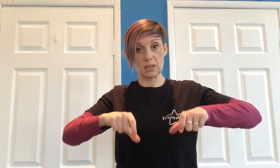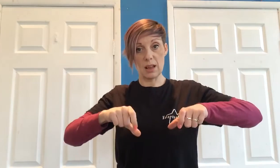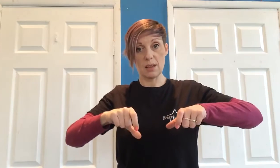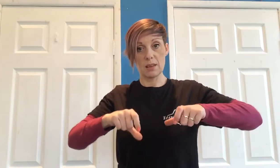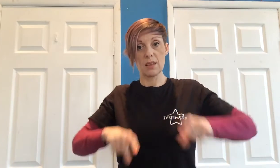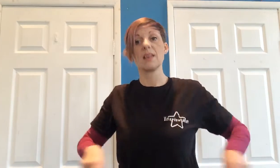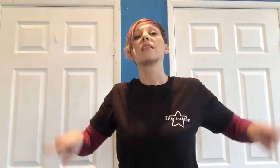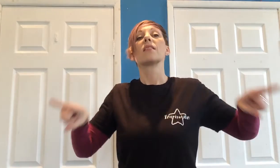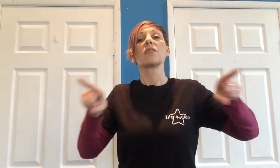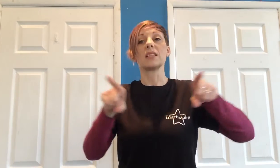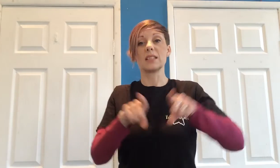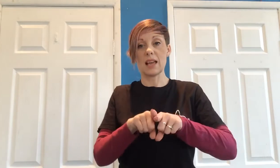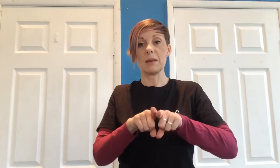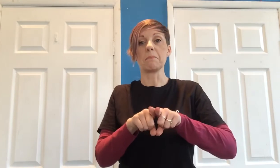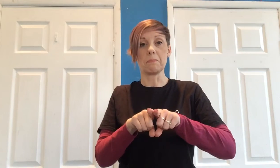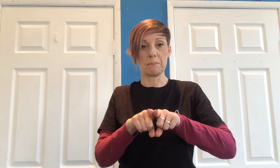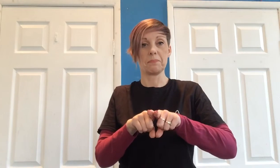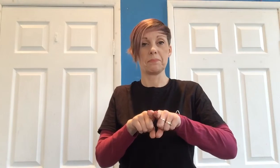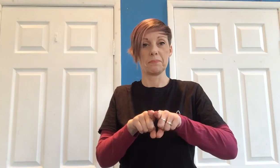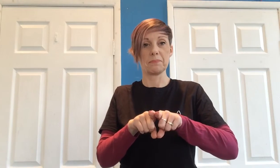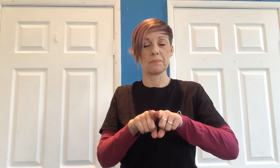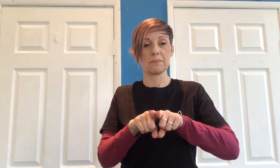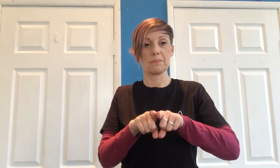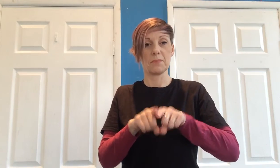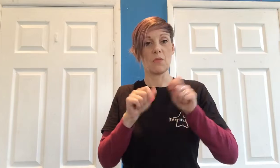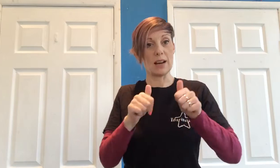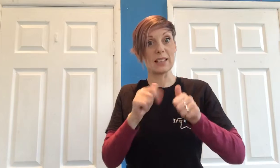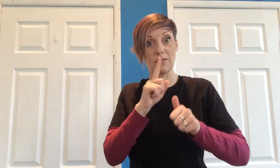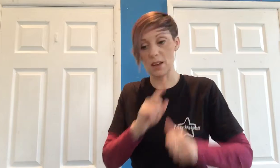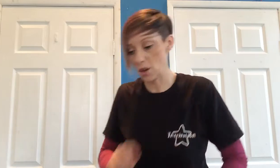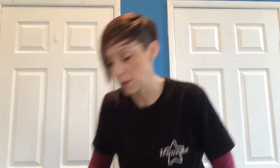I'll stay, the same. Right, let's give that a go.